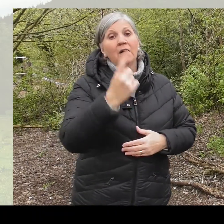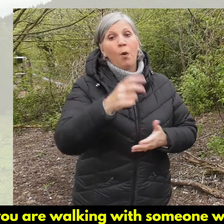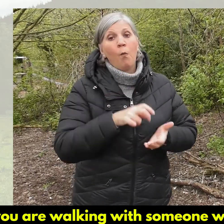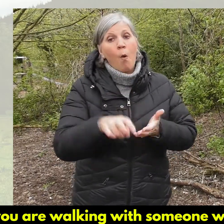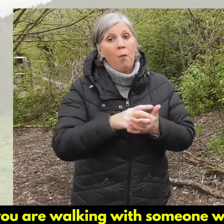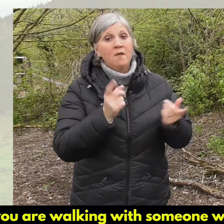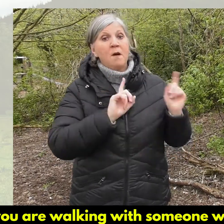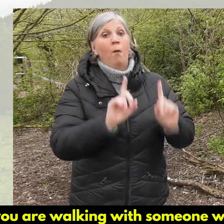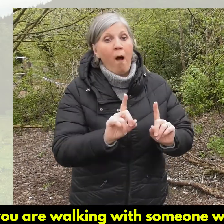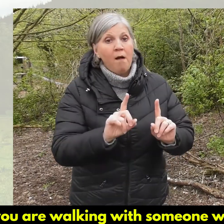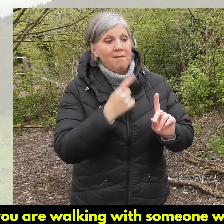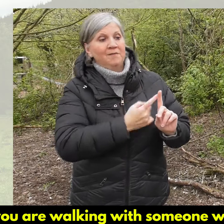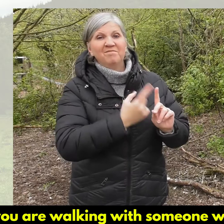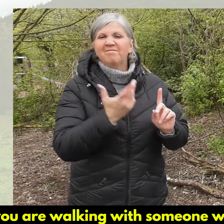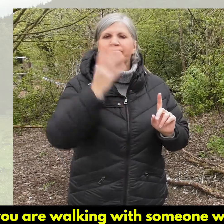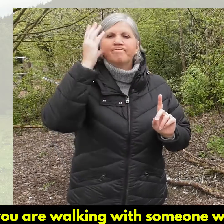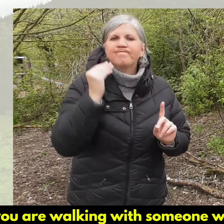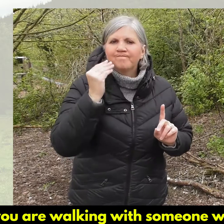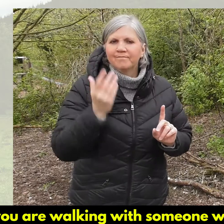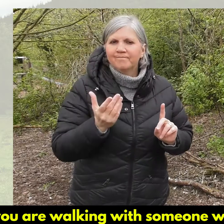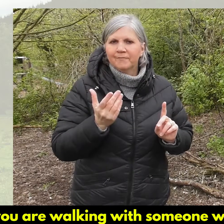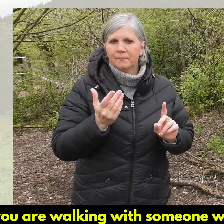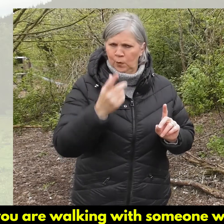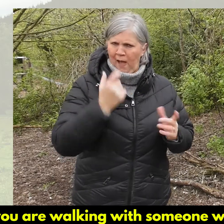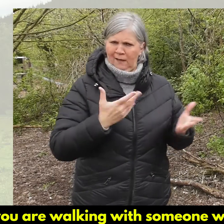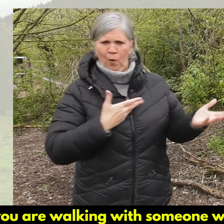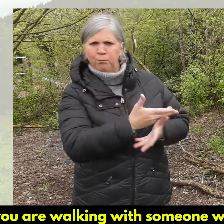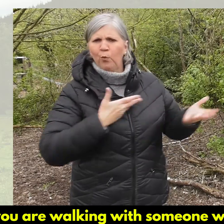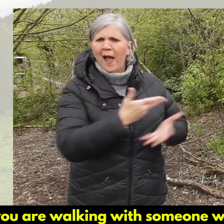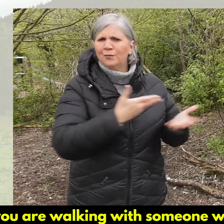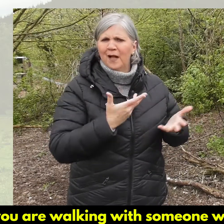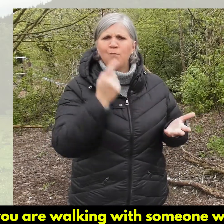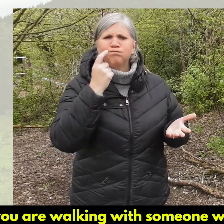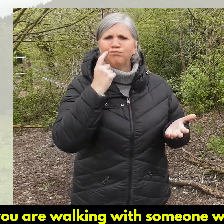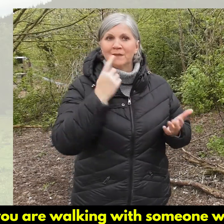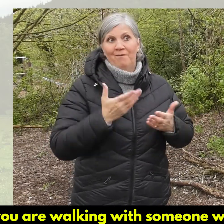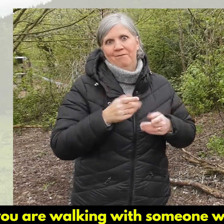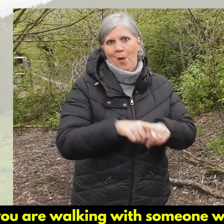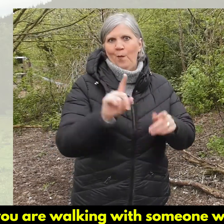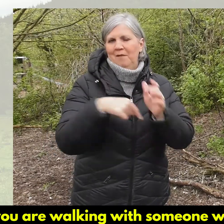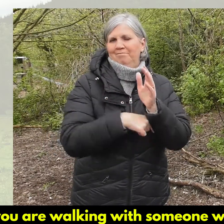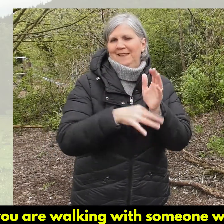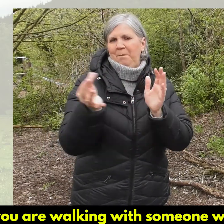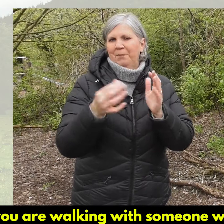If you are walking with someone who has a hearing loss, you can make communication easier by following these tips.